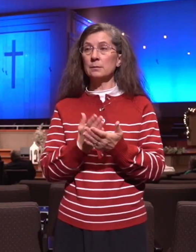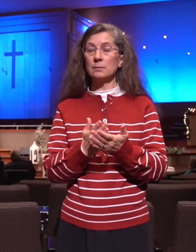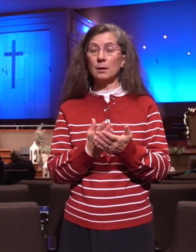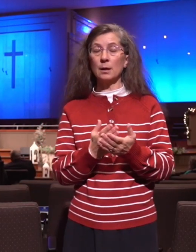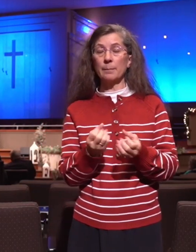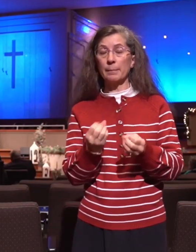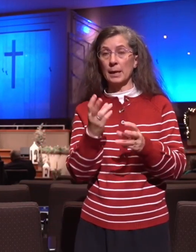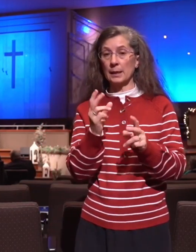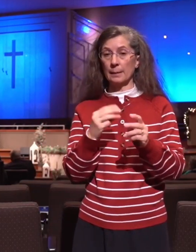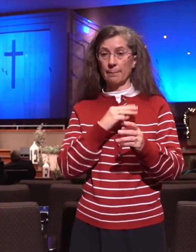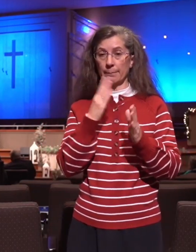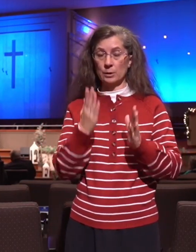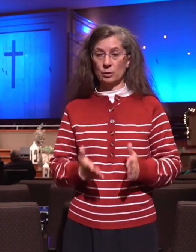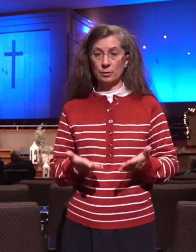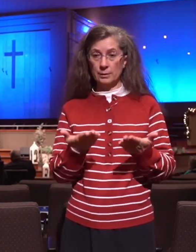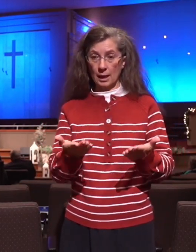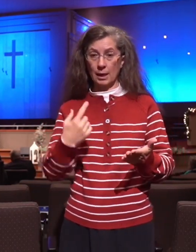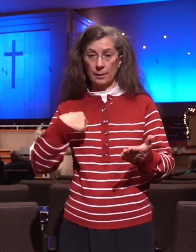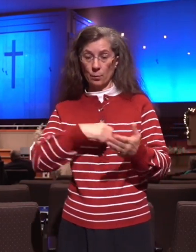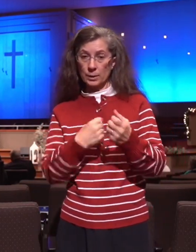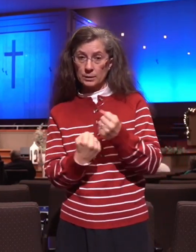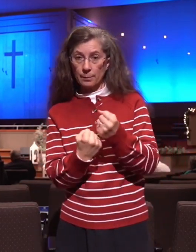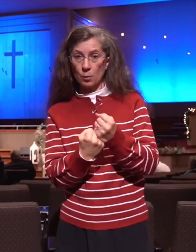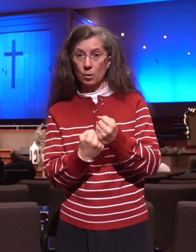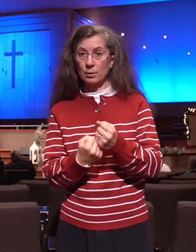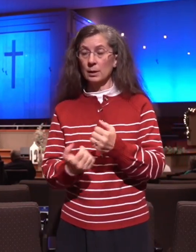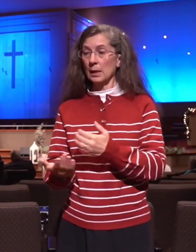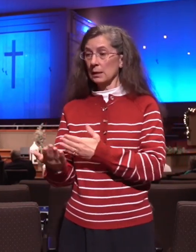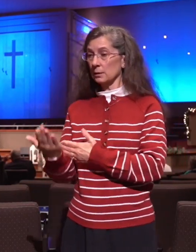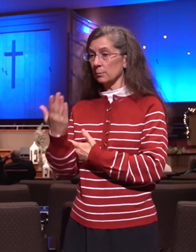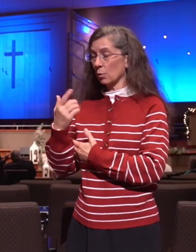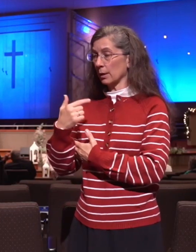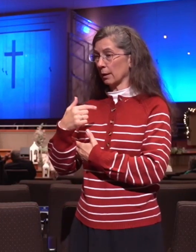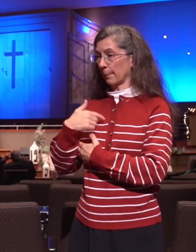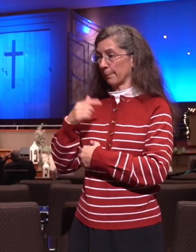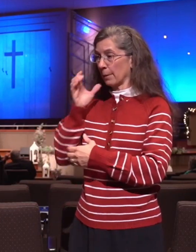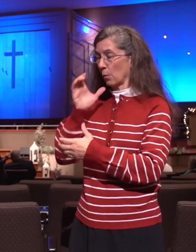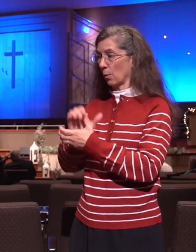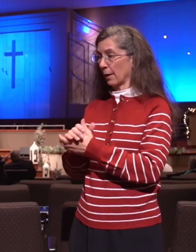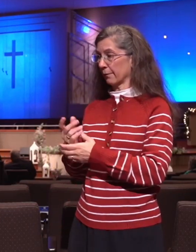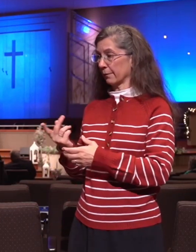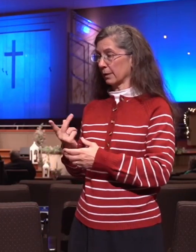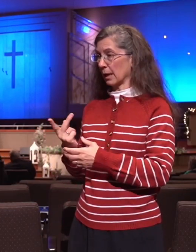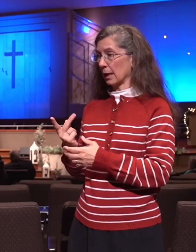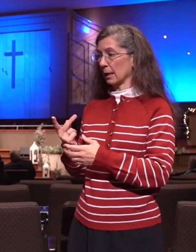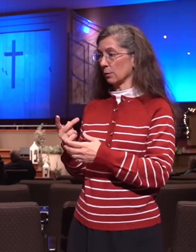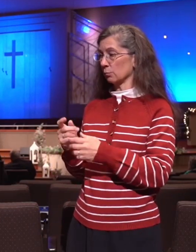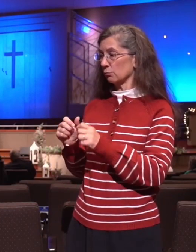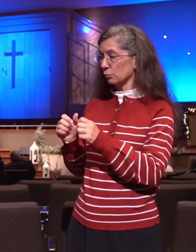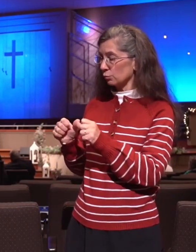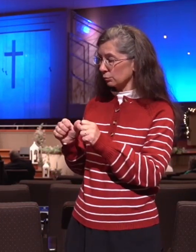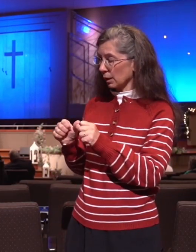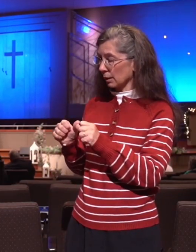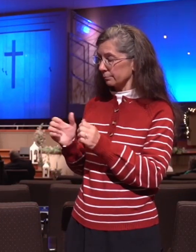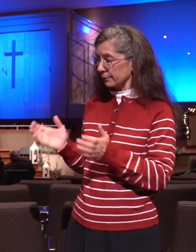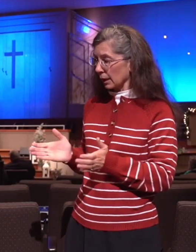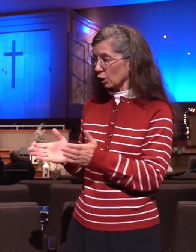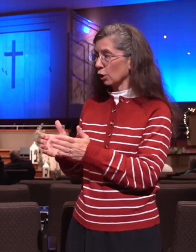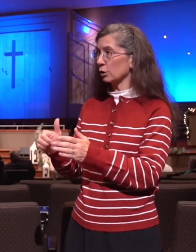come to the meeting and just today Terry and I were able to spend time with a couple who lost a son recently and another couple that's at trials in the